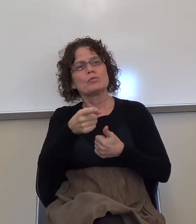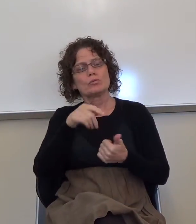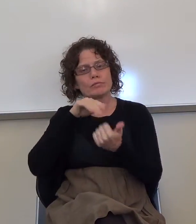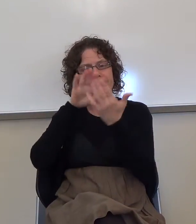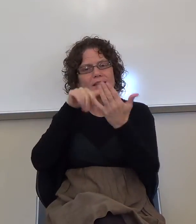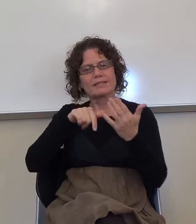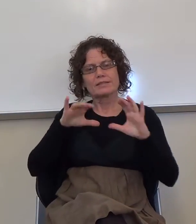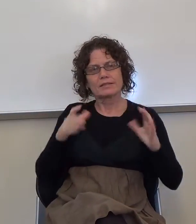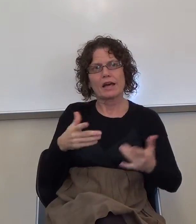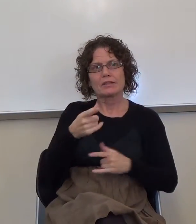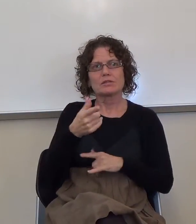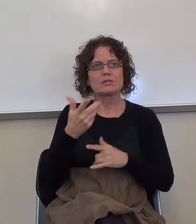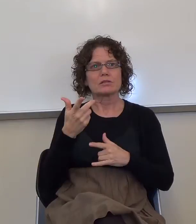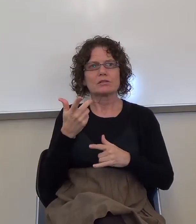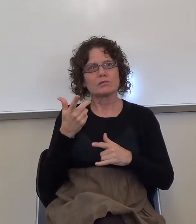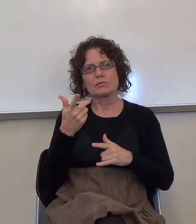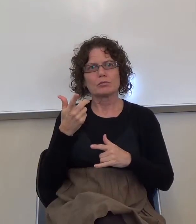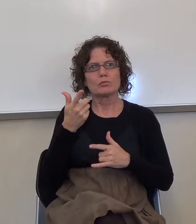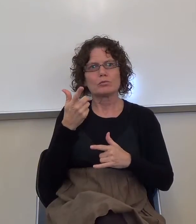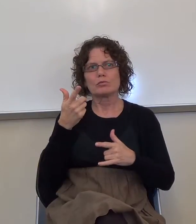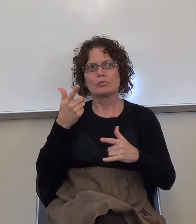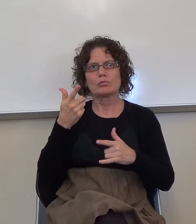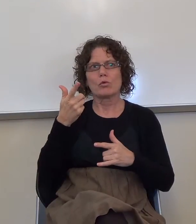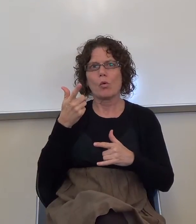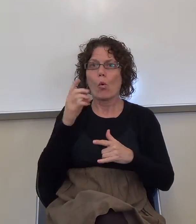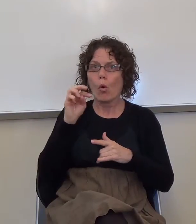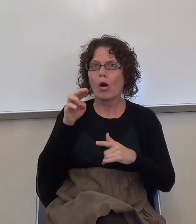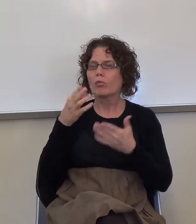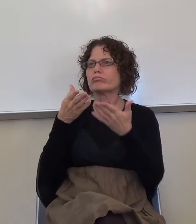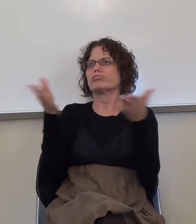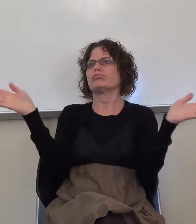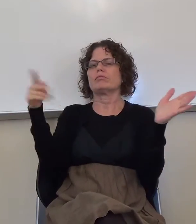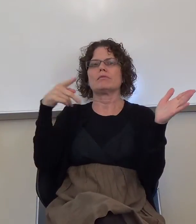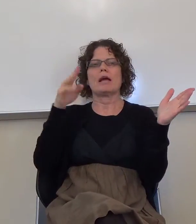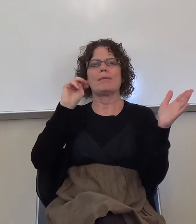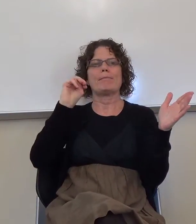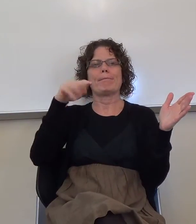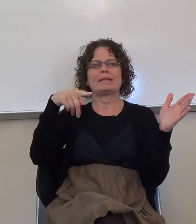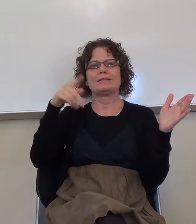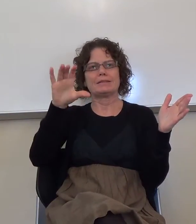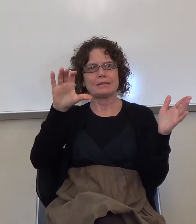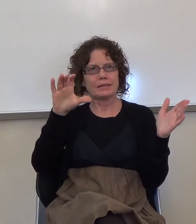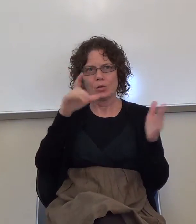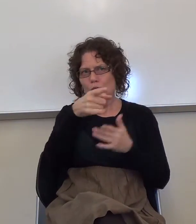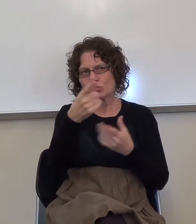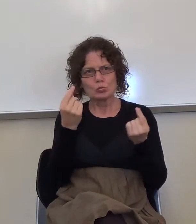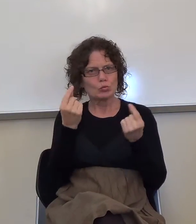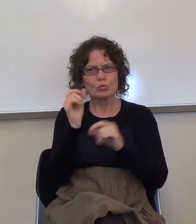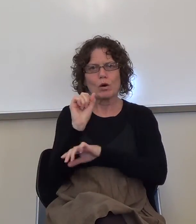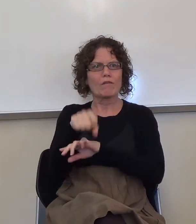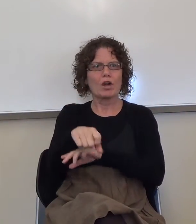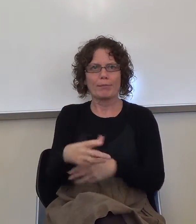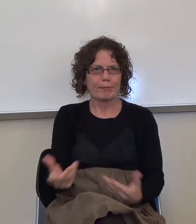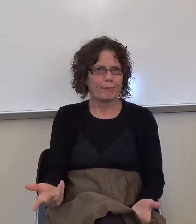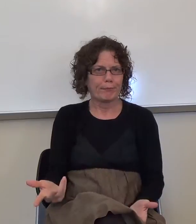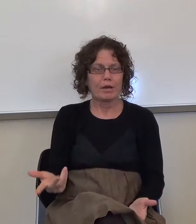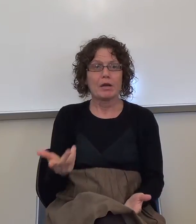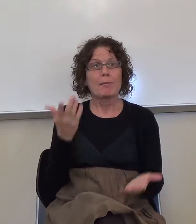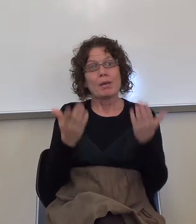challenges? Okay? So maybe your challenge is that you didn't know there was homework